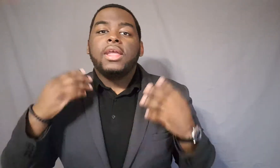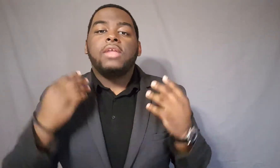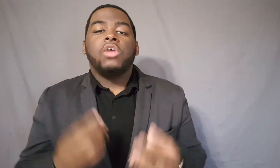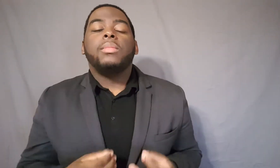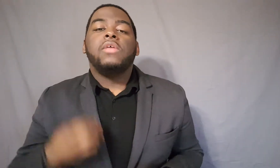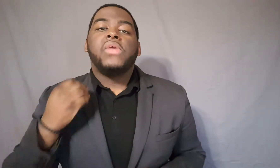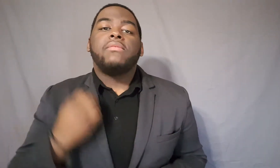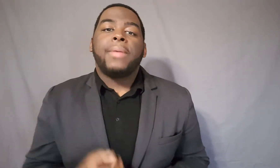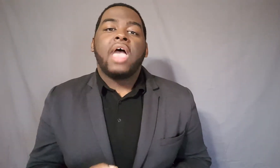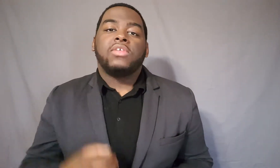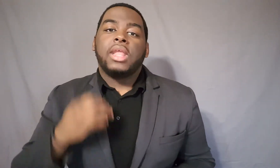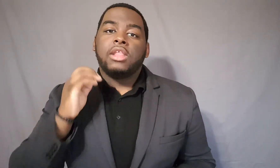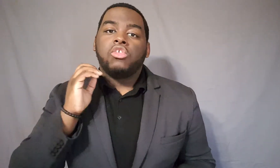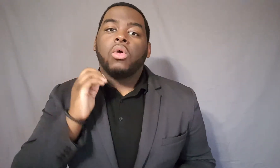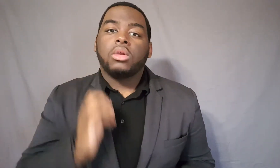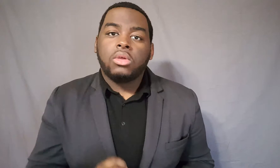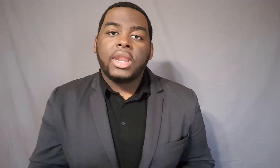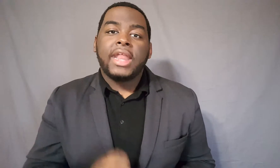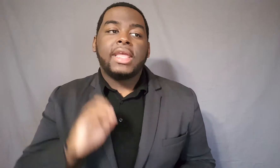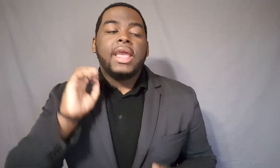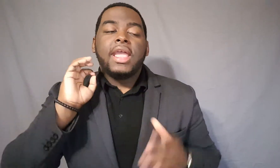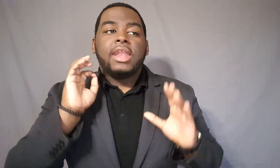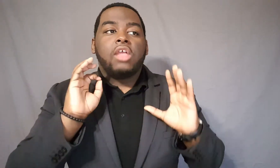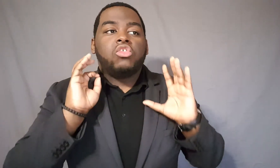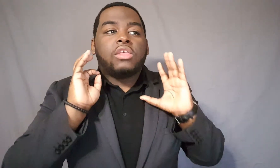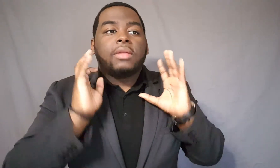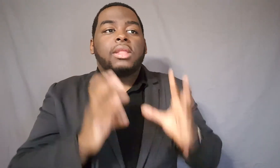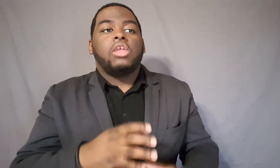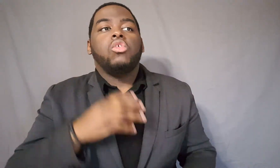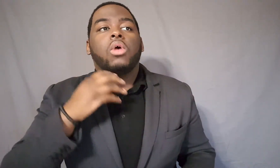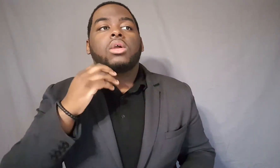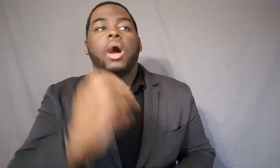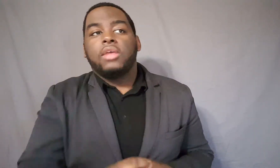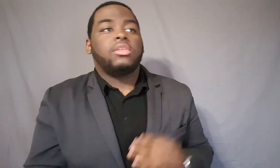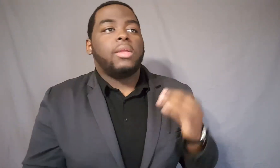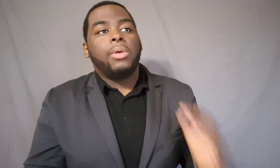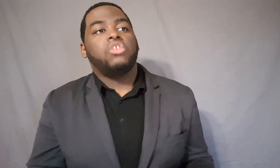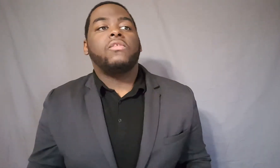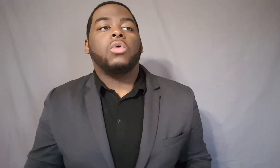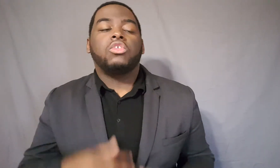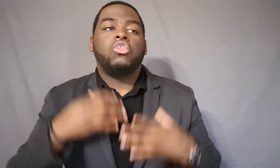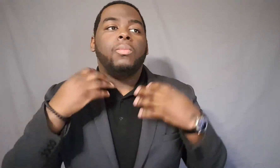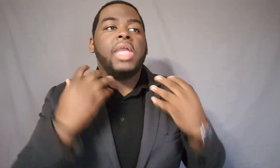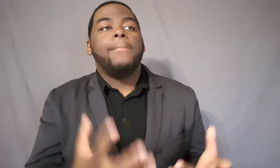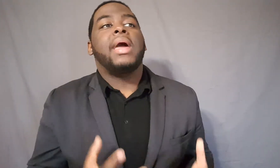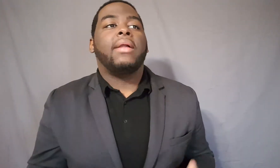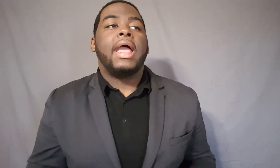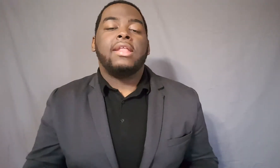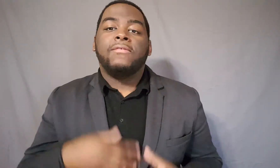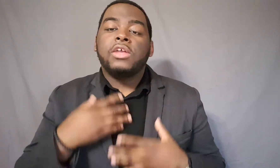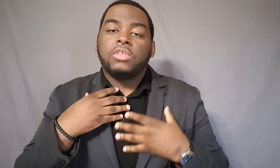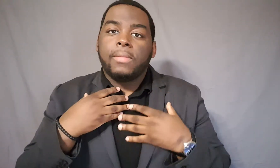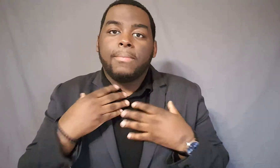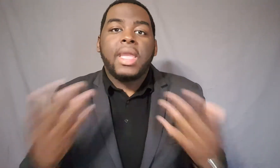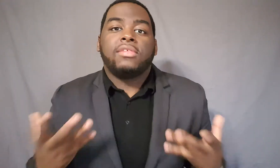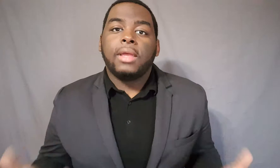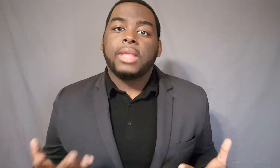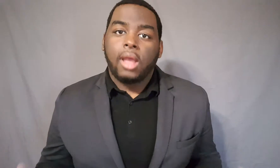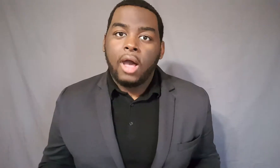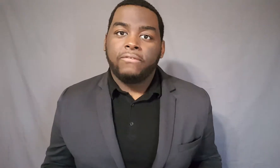Gentlemen, if you have a passion and that you are good at it and that it's something that you are constantly pushing for to get better at and eventually make something of